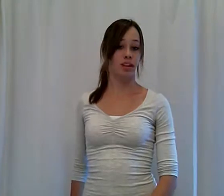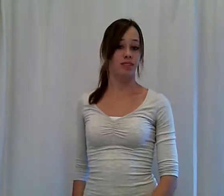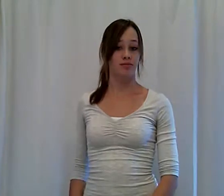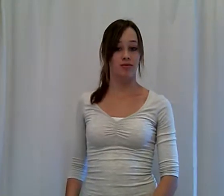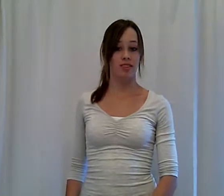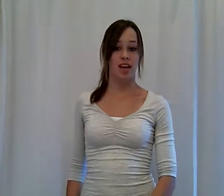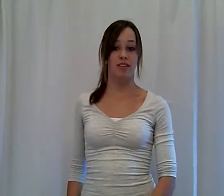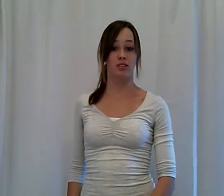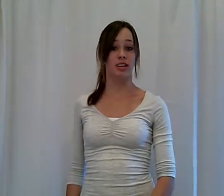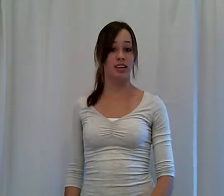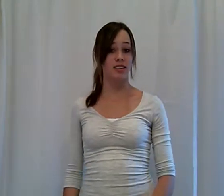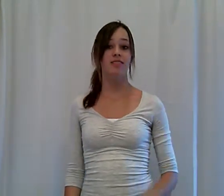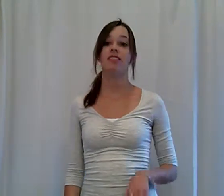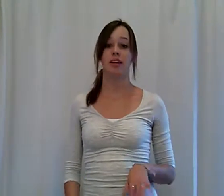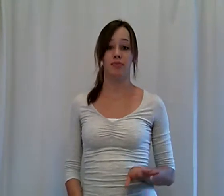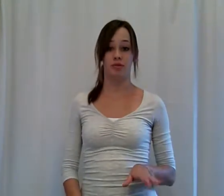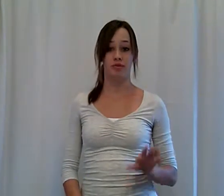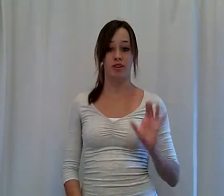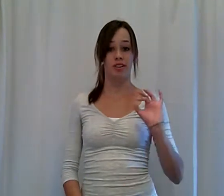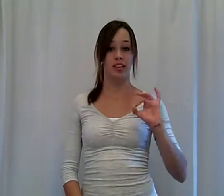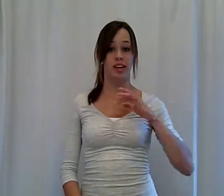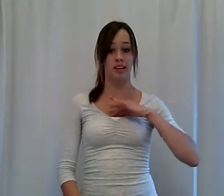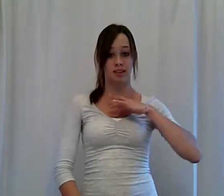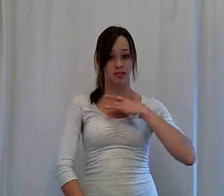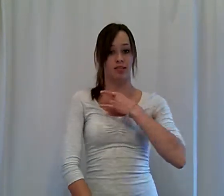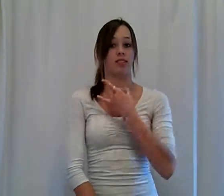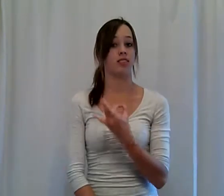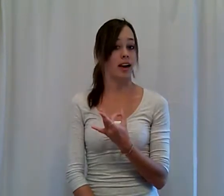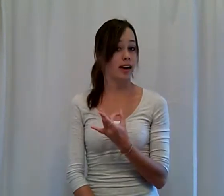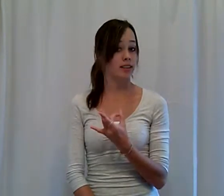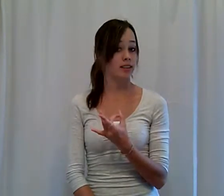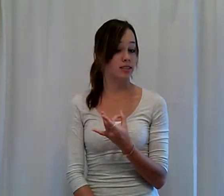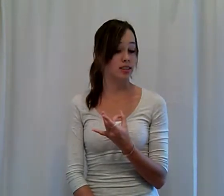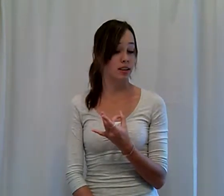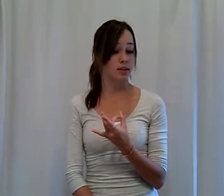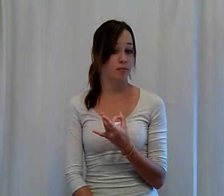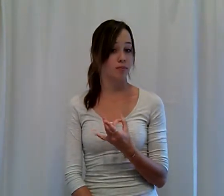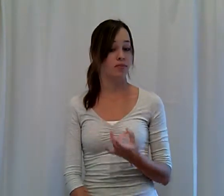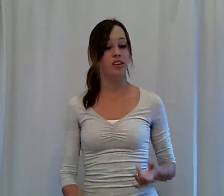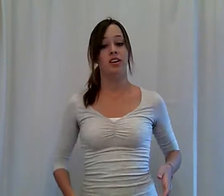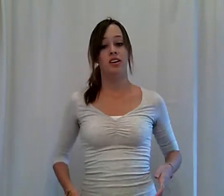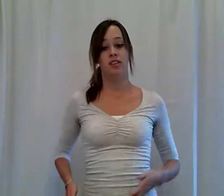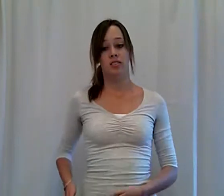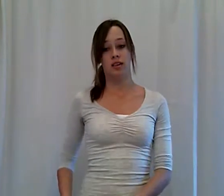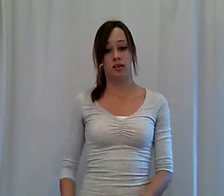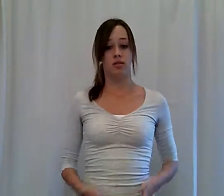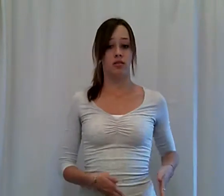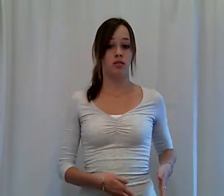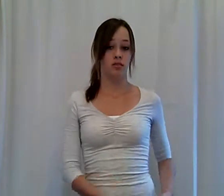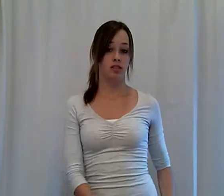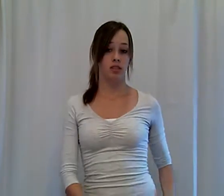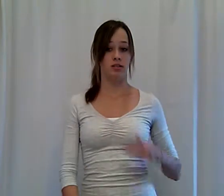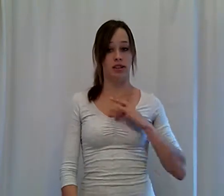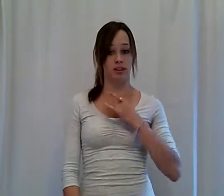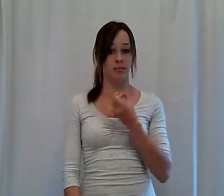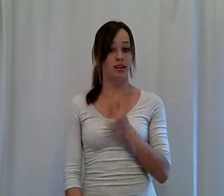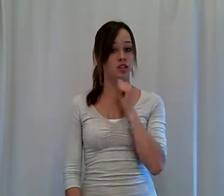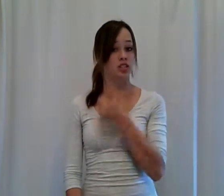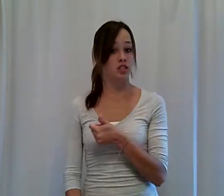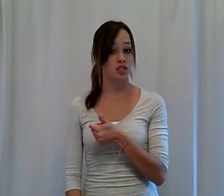right. And they don't like it. Like before, the eight hand, that is like. So they don't like my jeans.